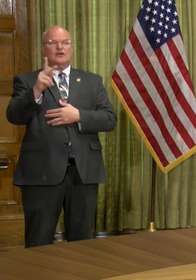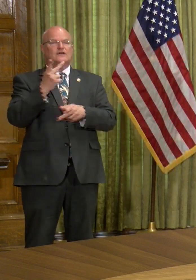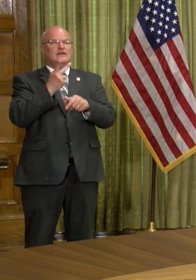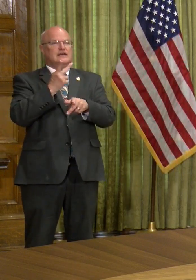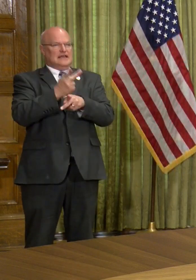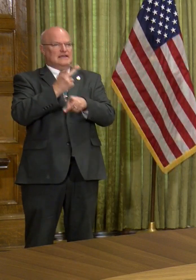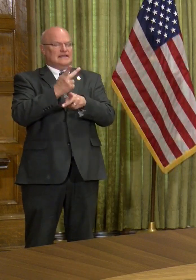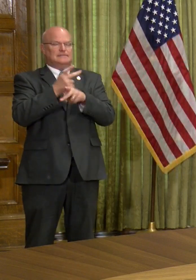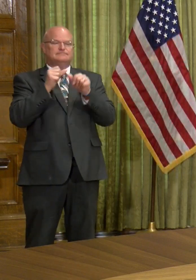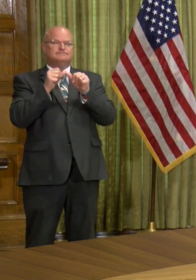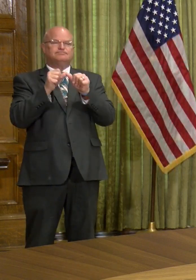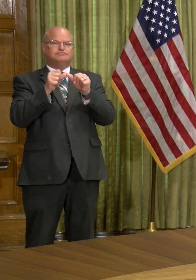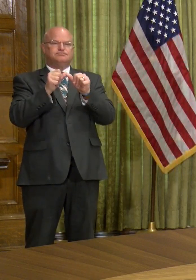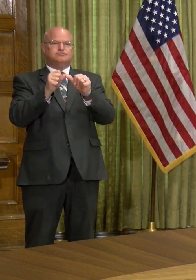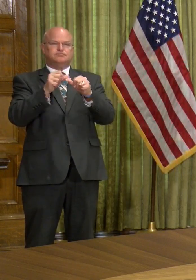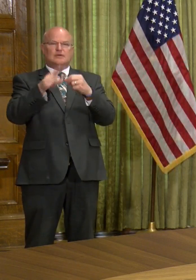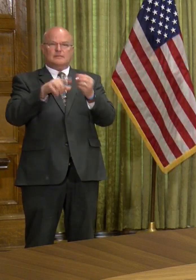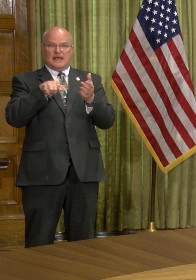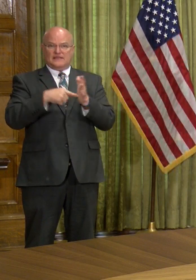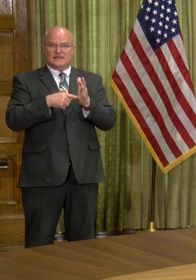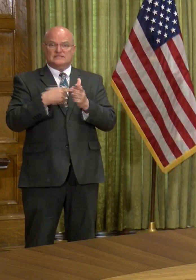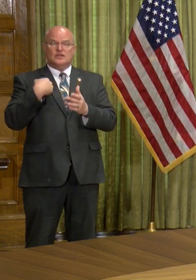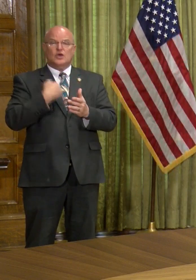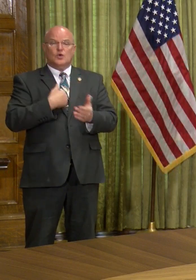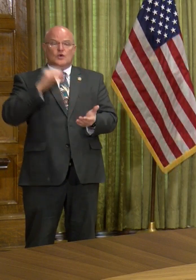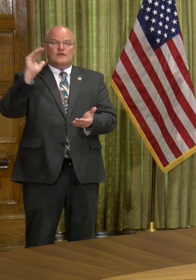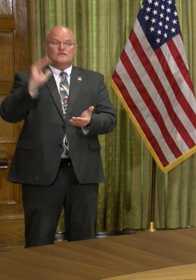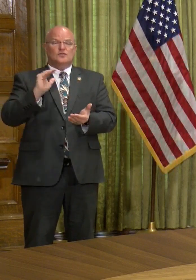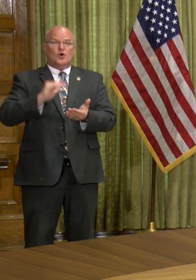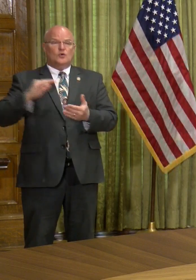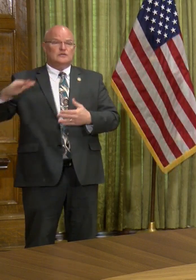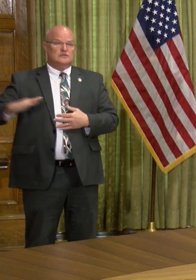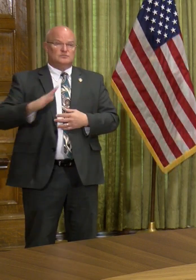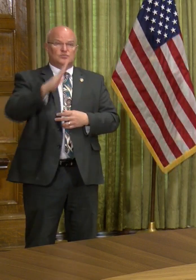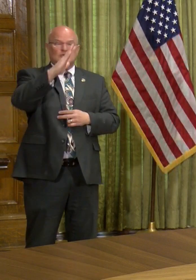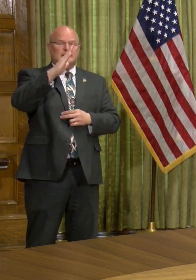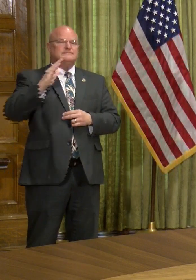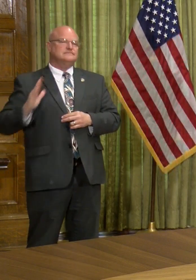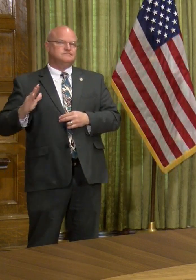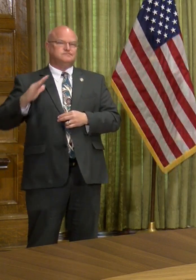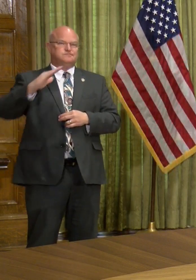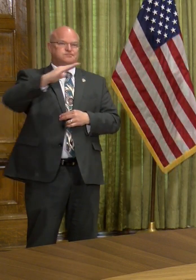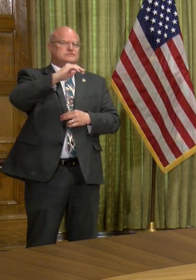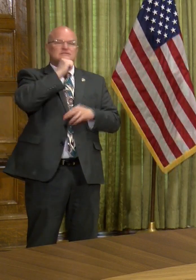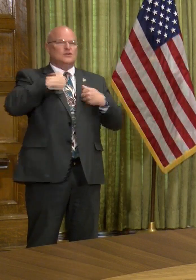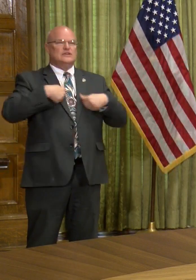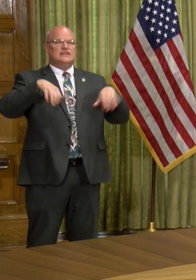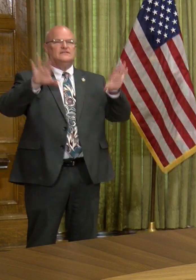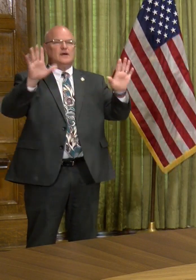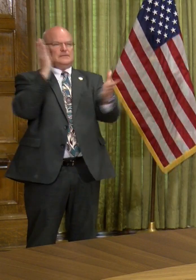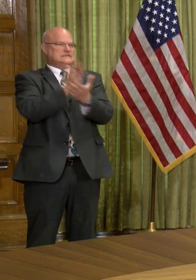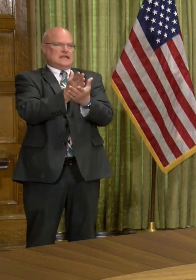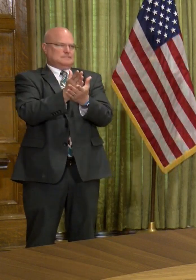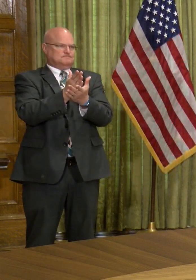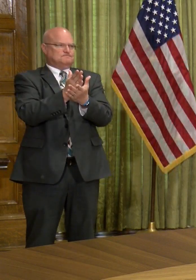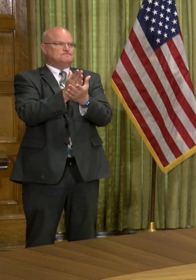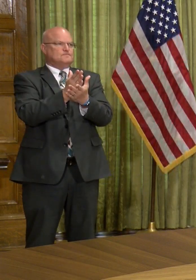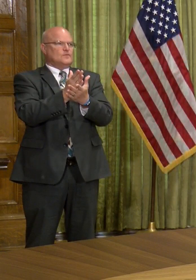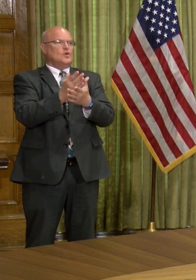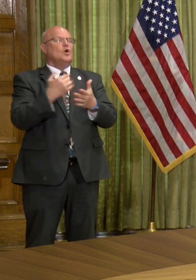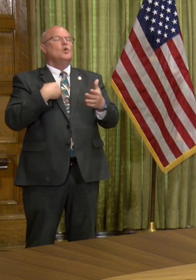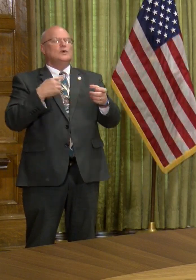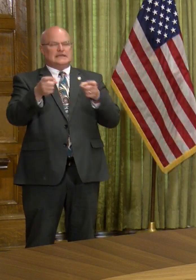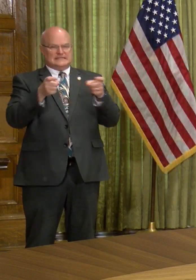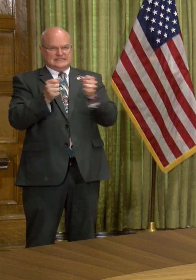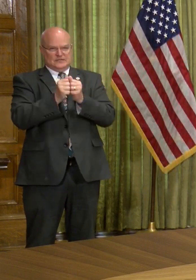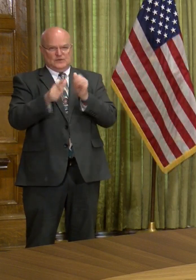consistent pace about this. We've lowered the trajectory. But we should not give up and quit on this. We can deal